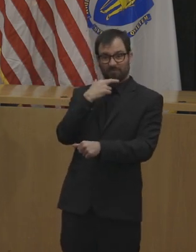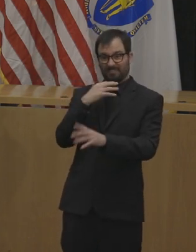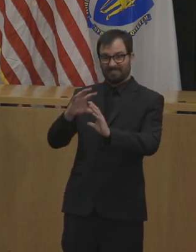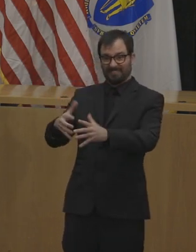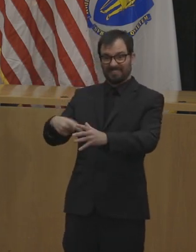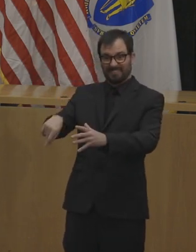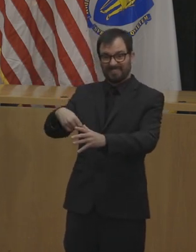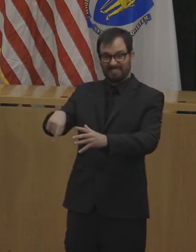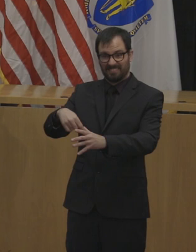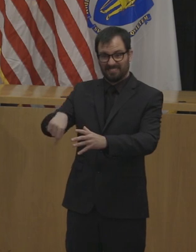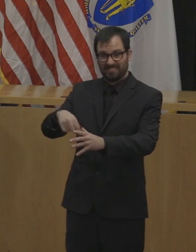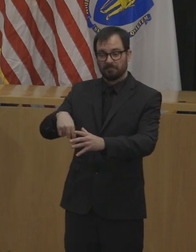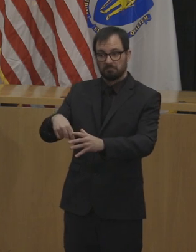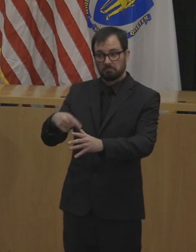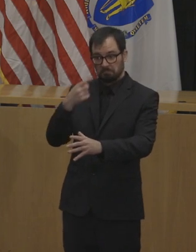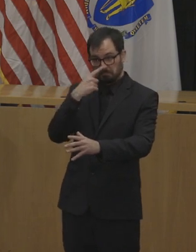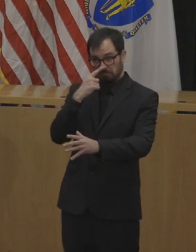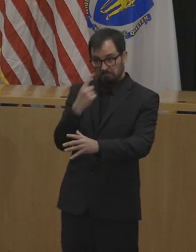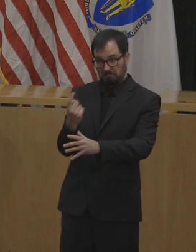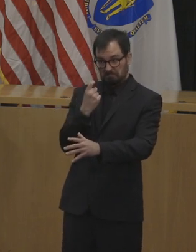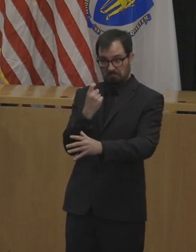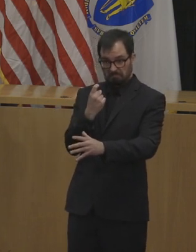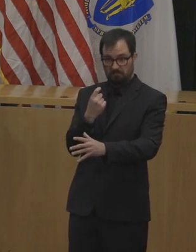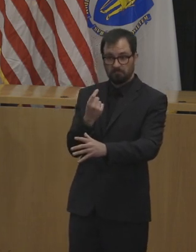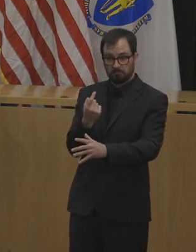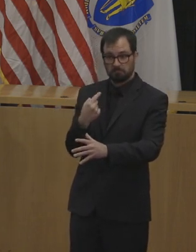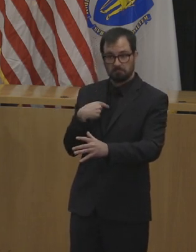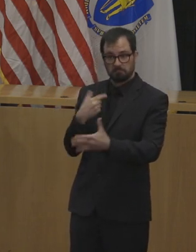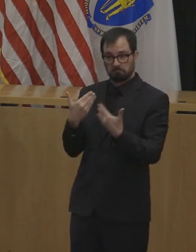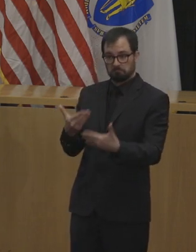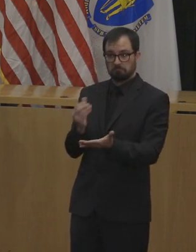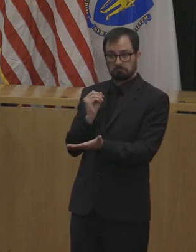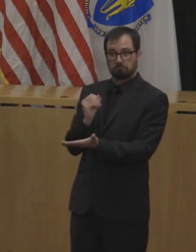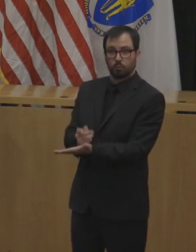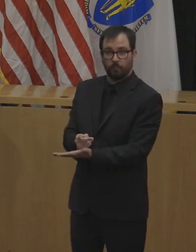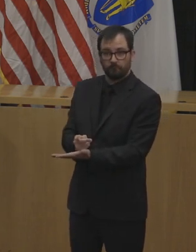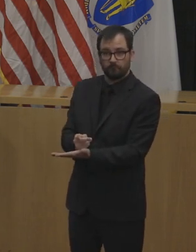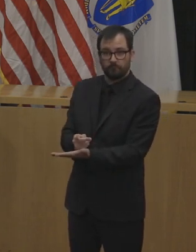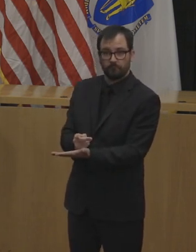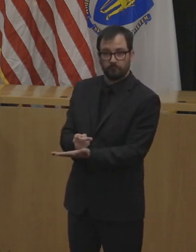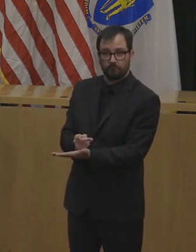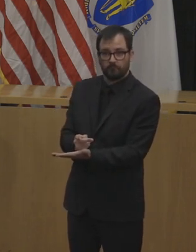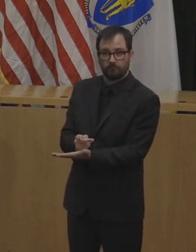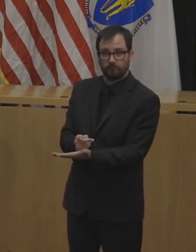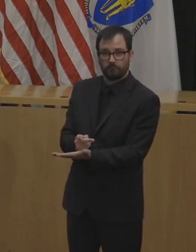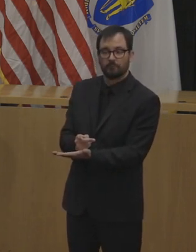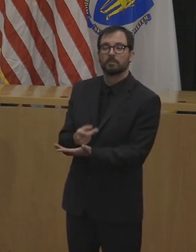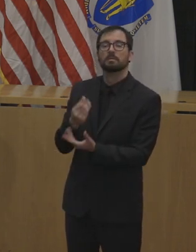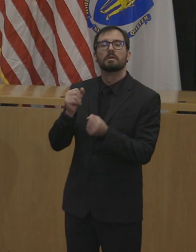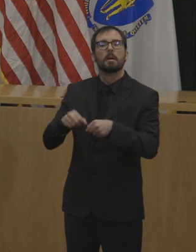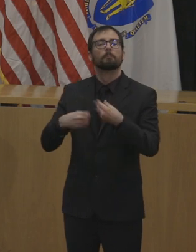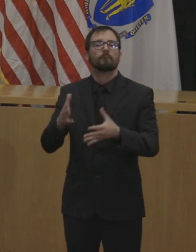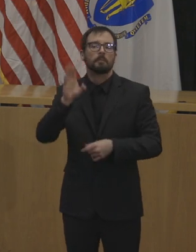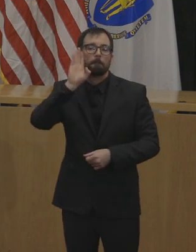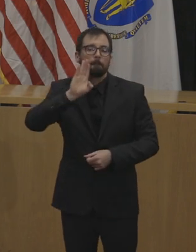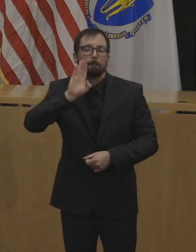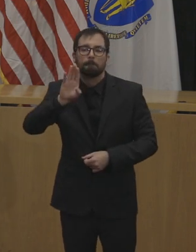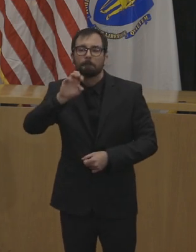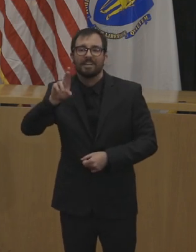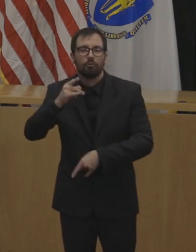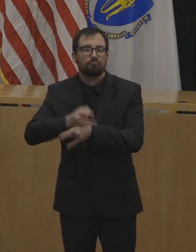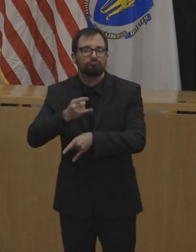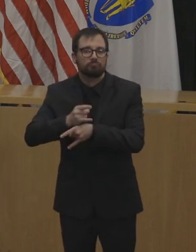legally authorized to offer beer and wine for on-consumption premises,